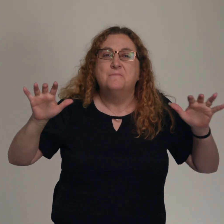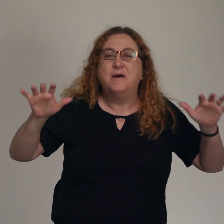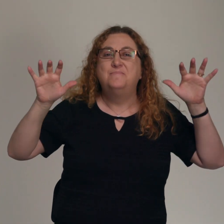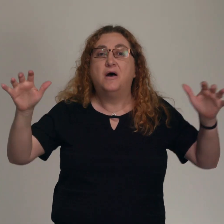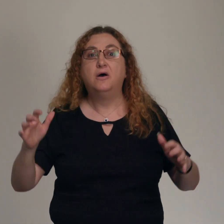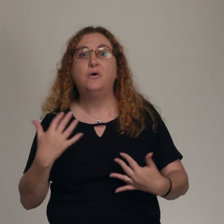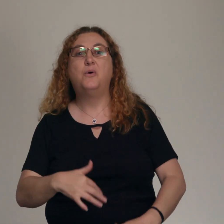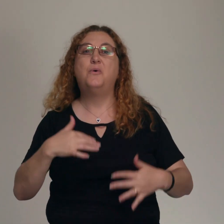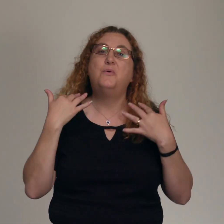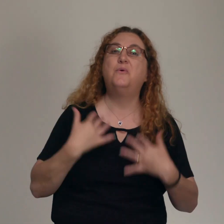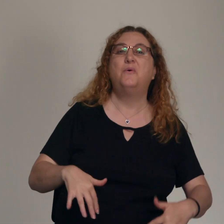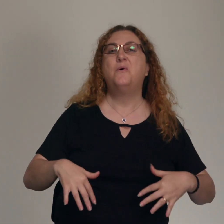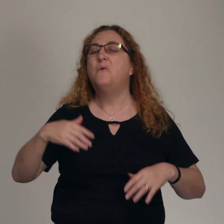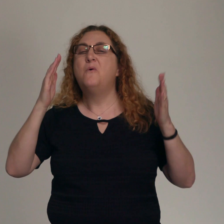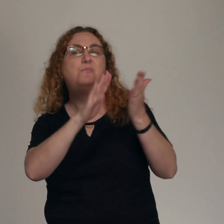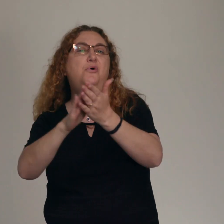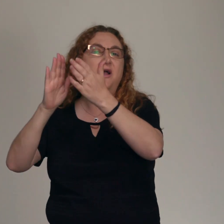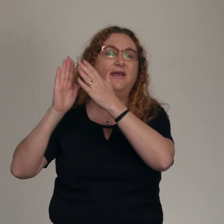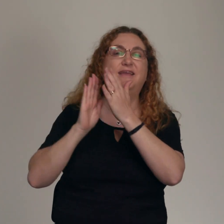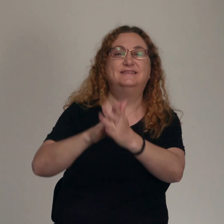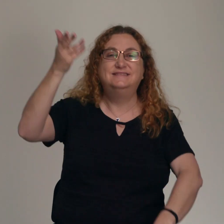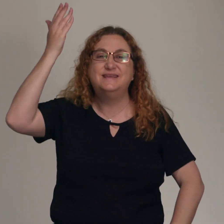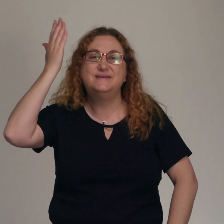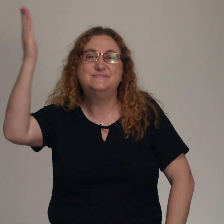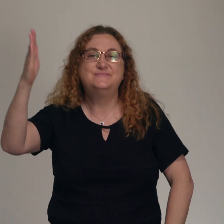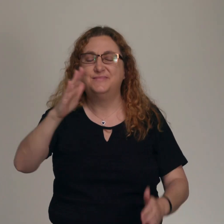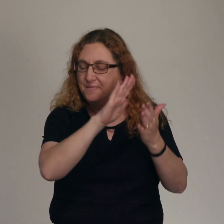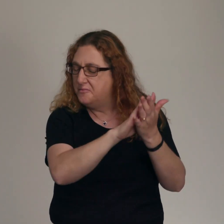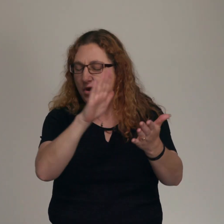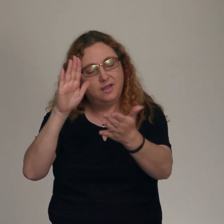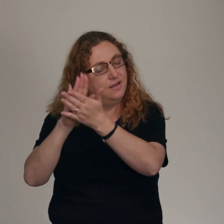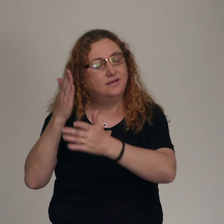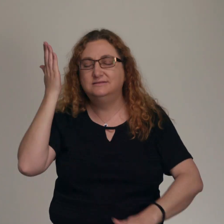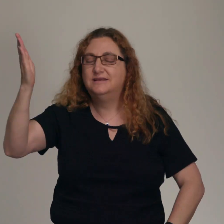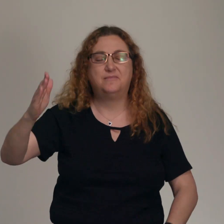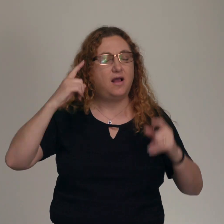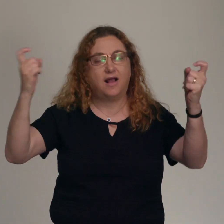Oh, praise Him. Oh, praise Him. Hallelujah,